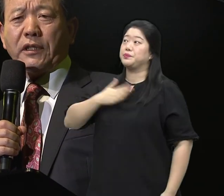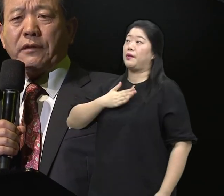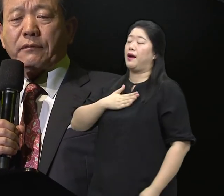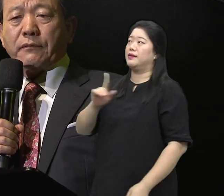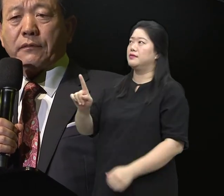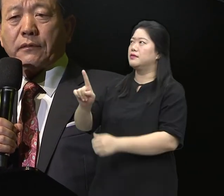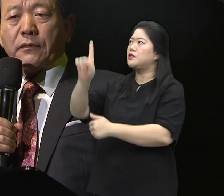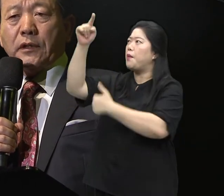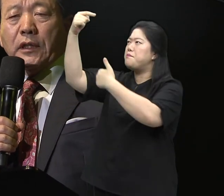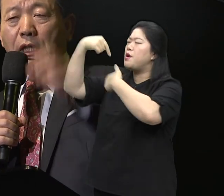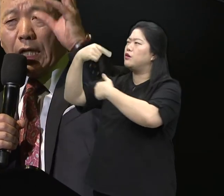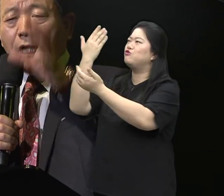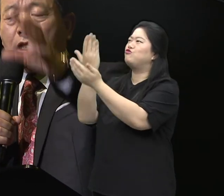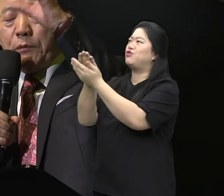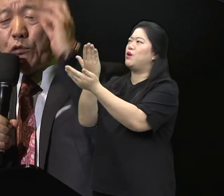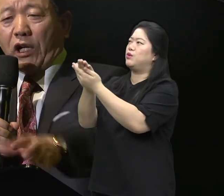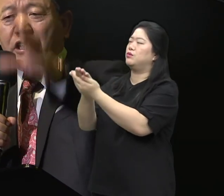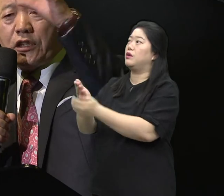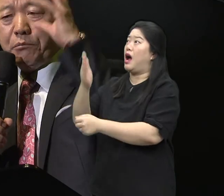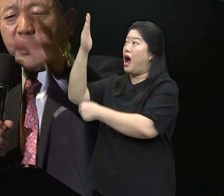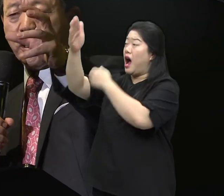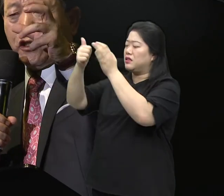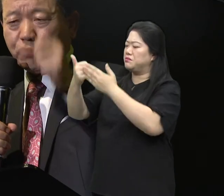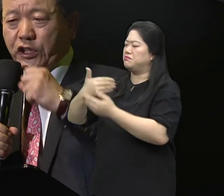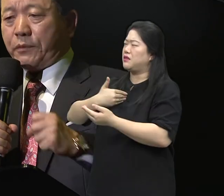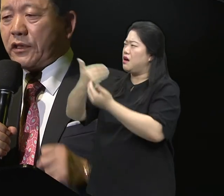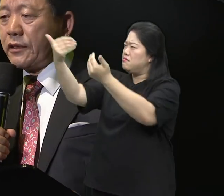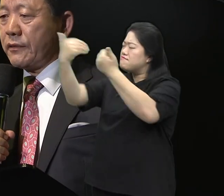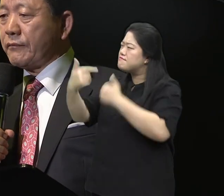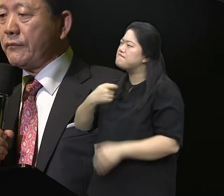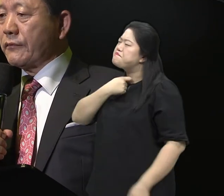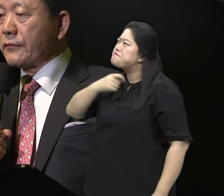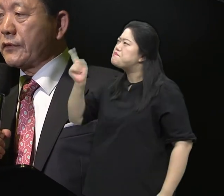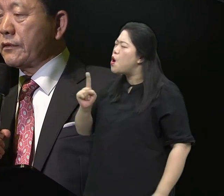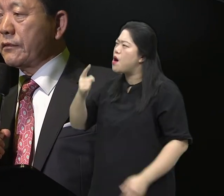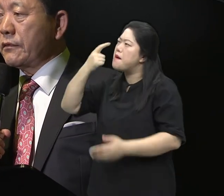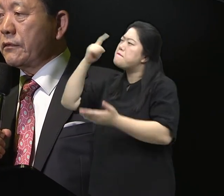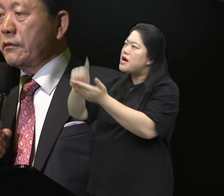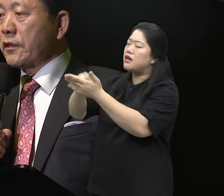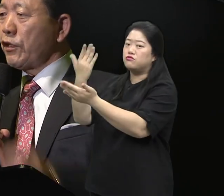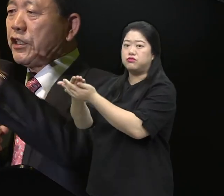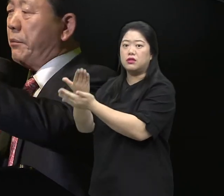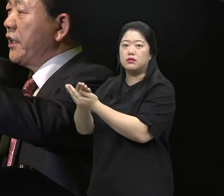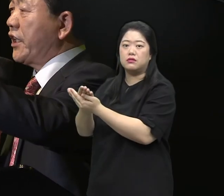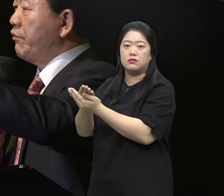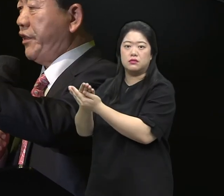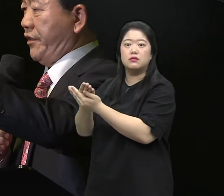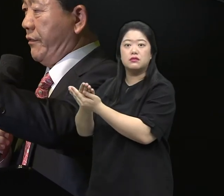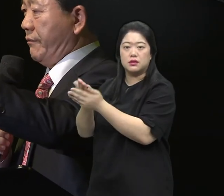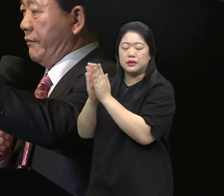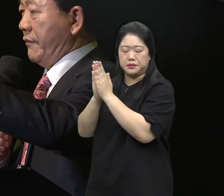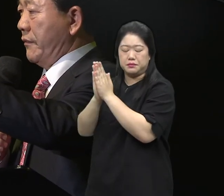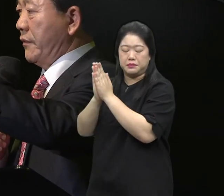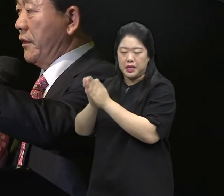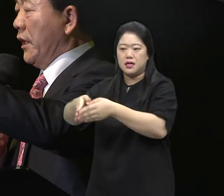God, give me my heavenly hand Give me the mission that you want And the third thing I prayed